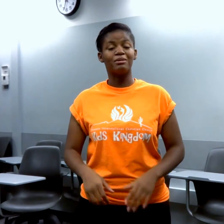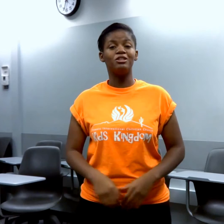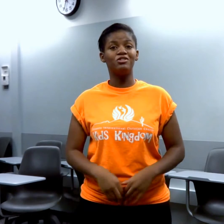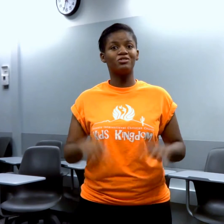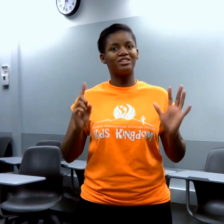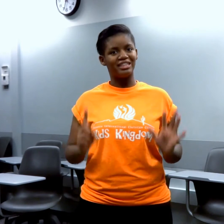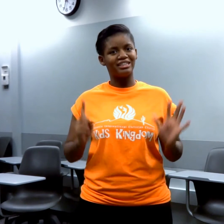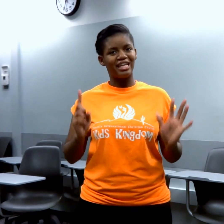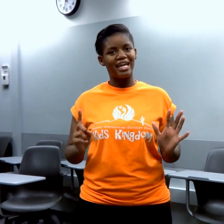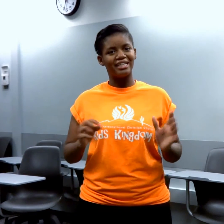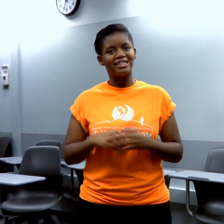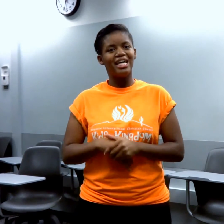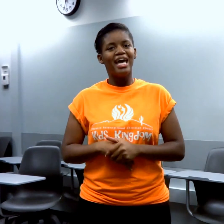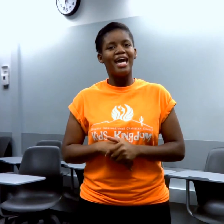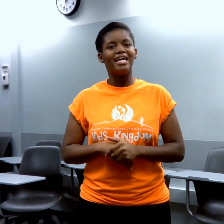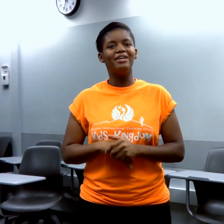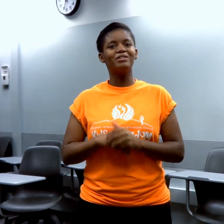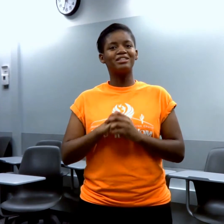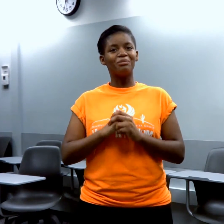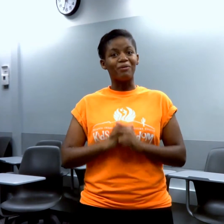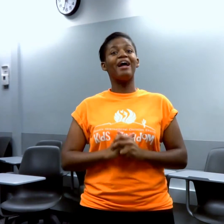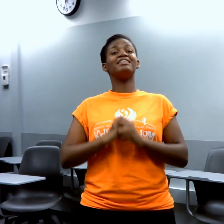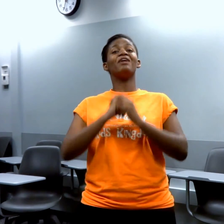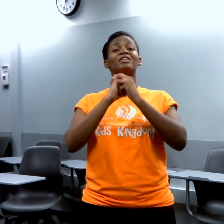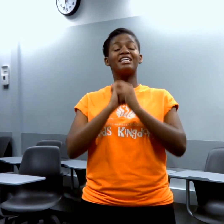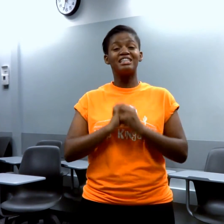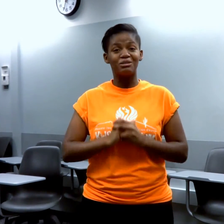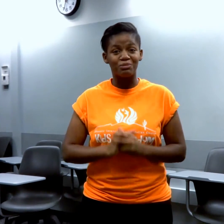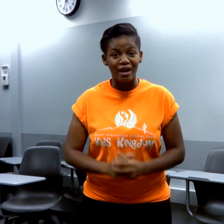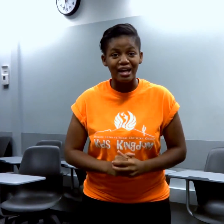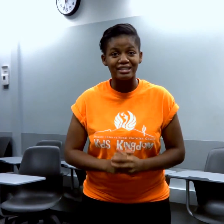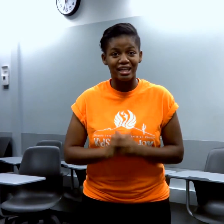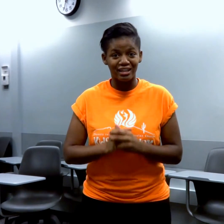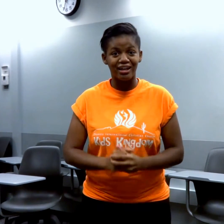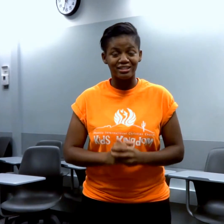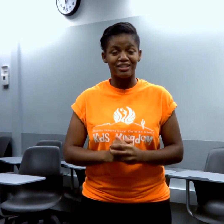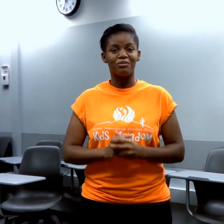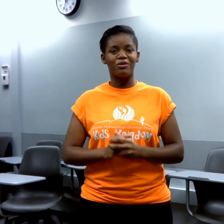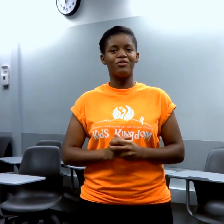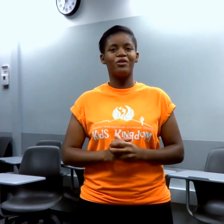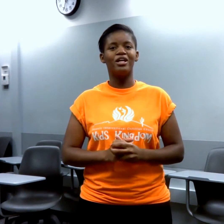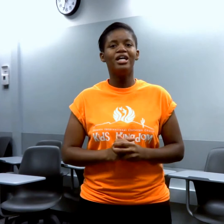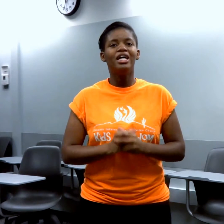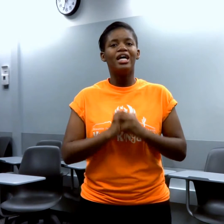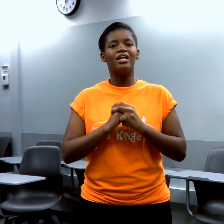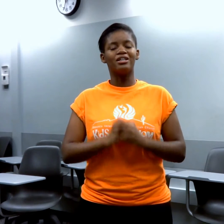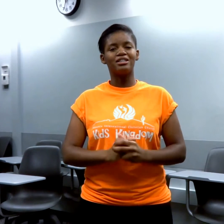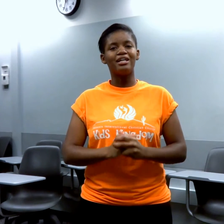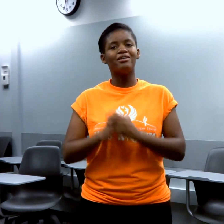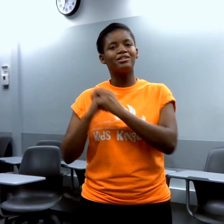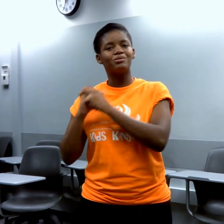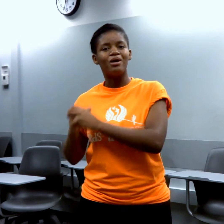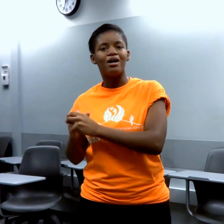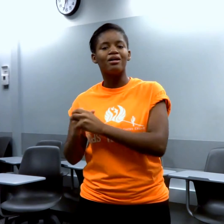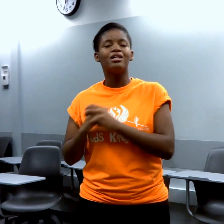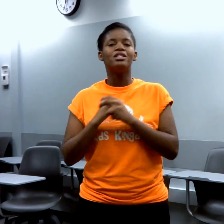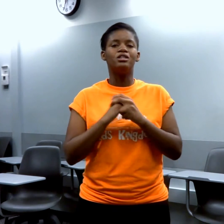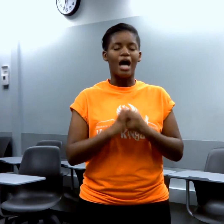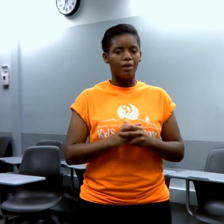my juice piece was six days. And it was surprising. I was actually surprised that I lost 7.4. And on a side note as well, I